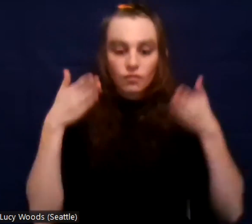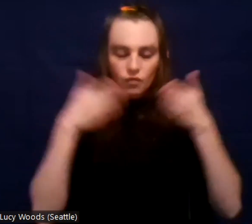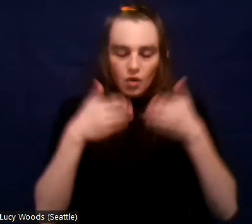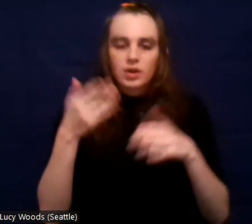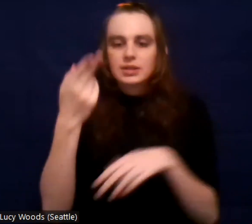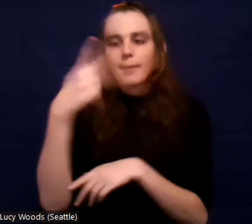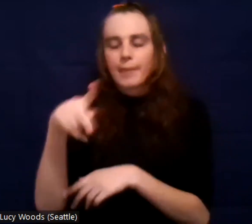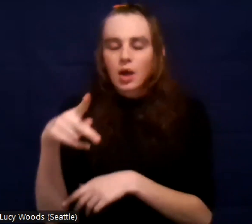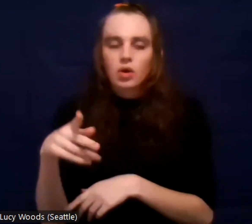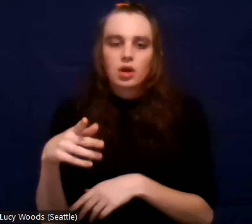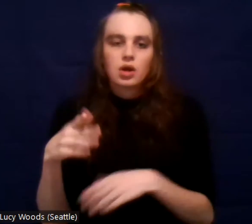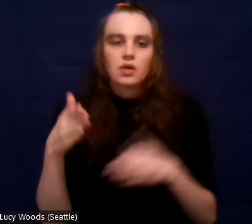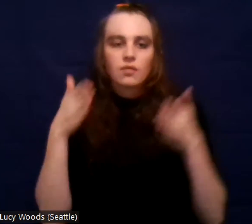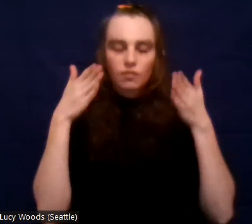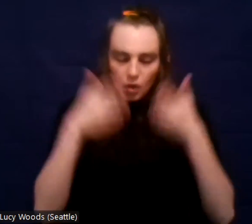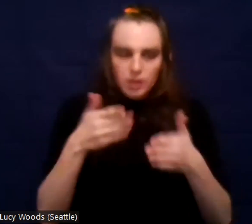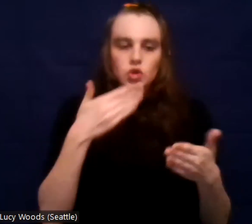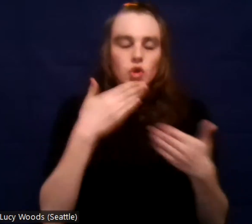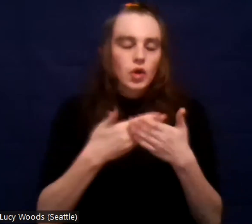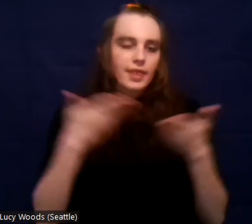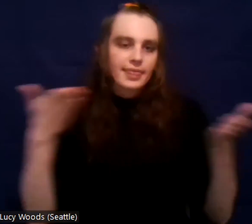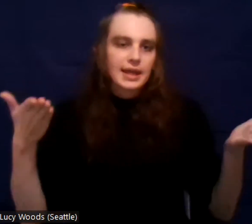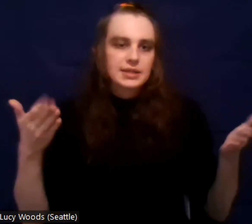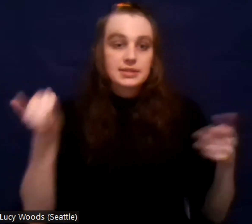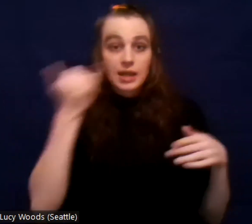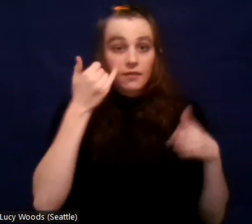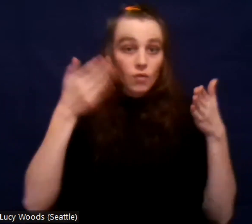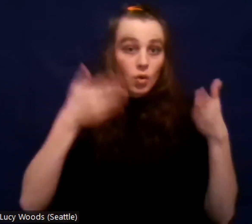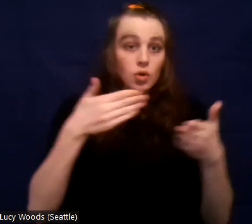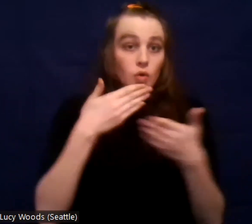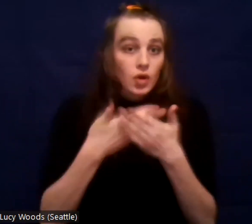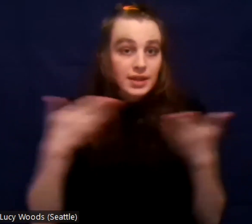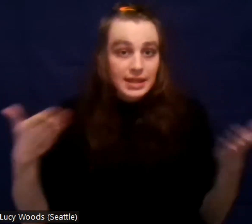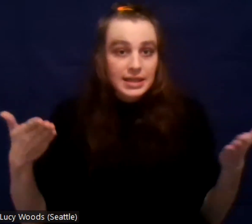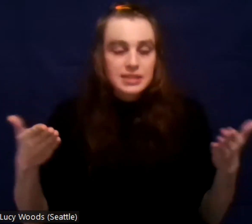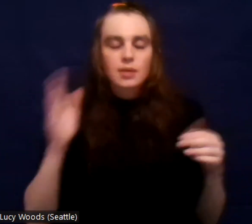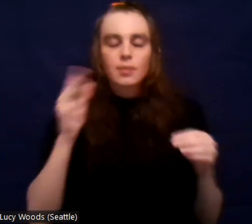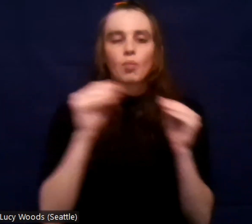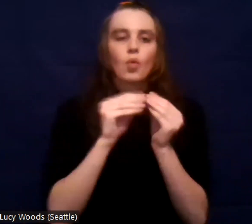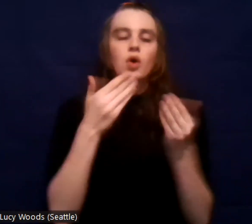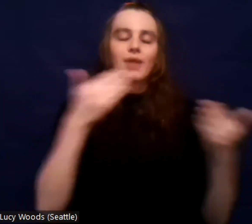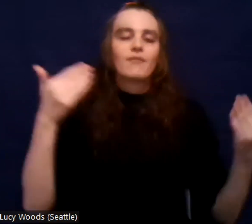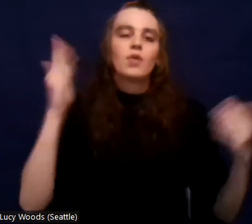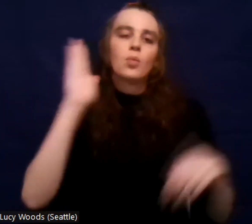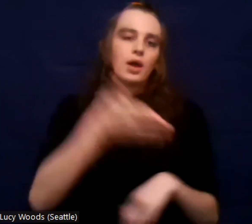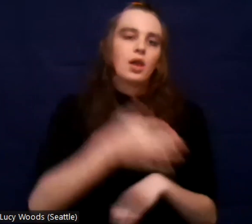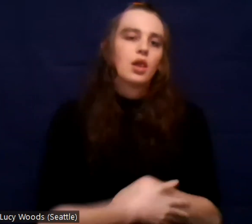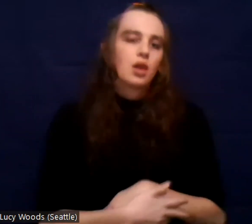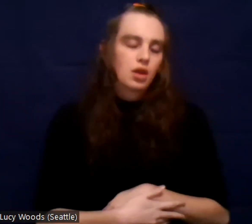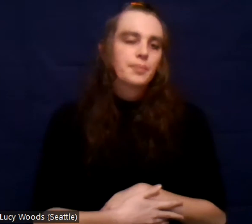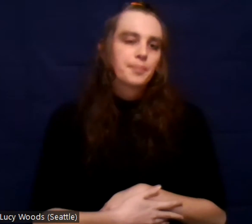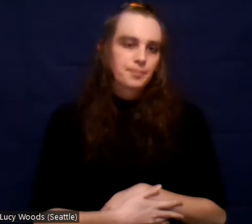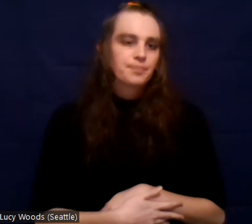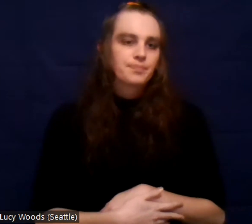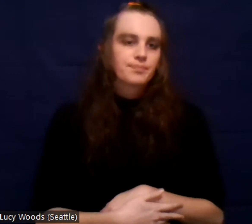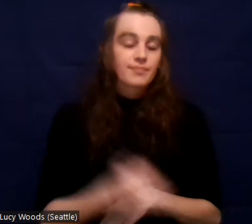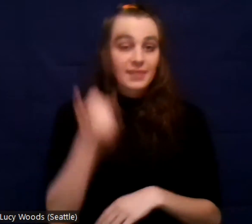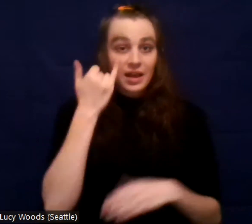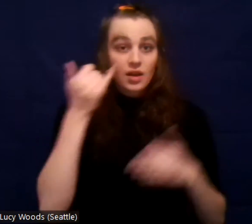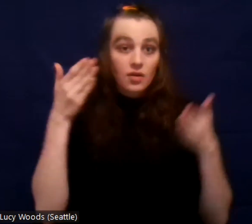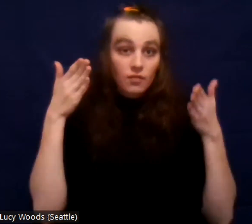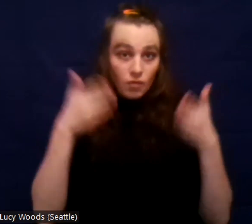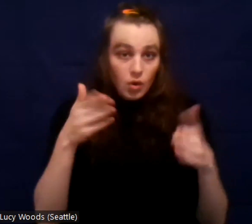grateful for, I tend to be more grateful. Um, I guarantee if you focus on the sun,